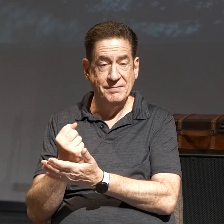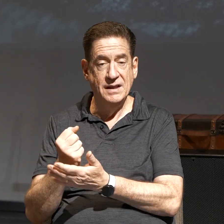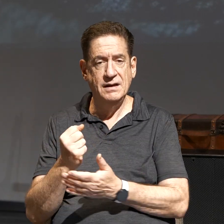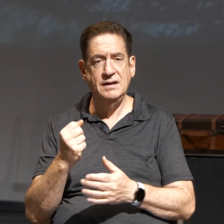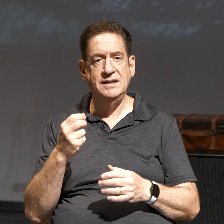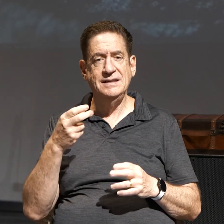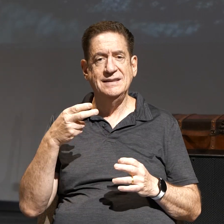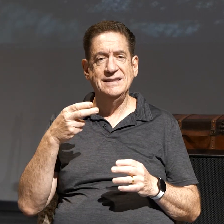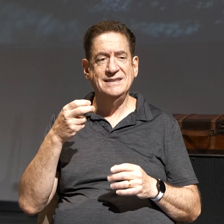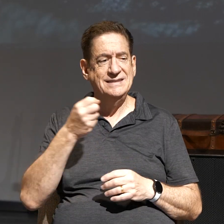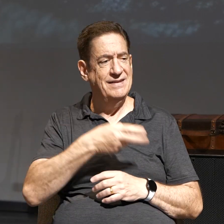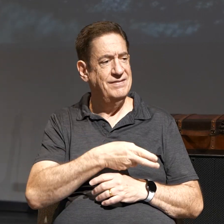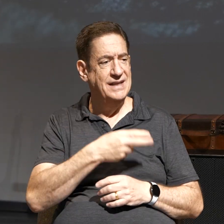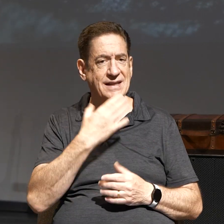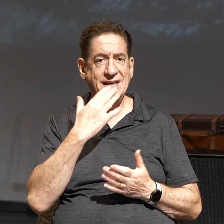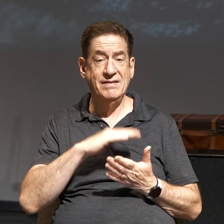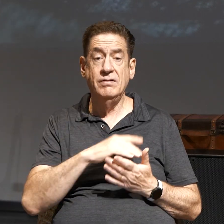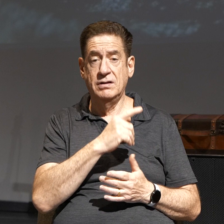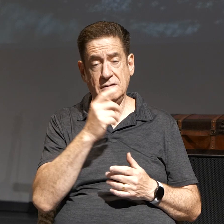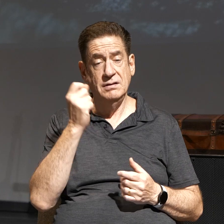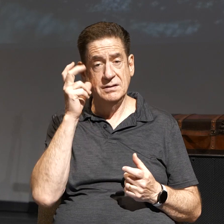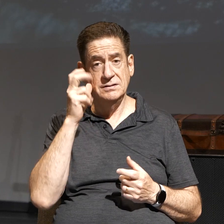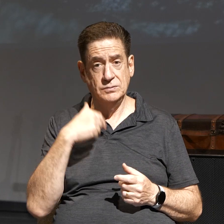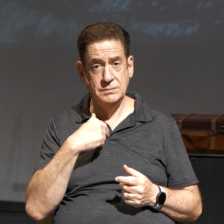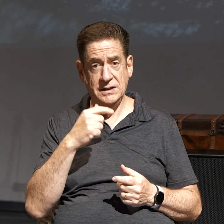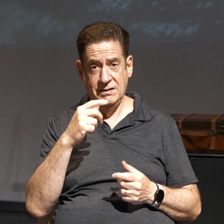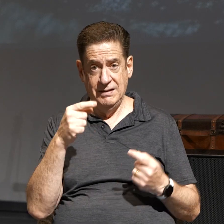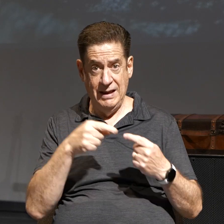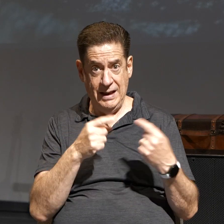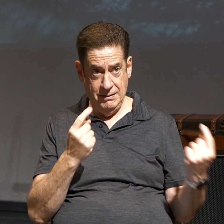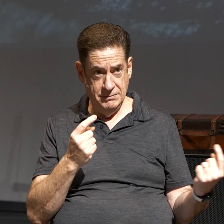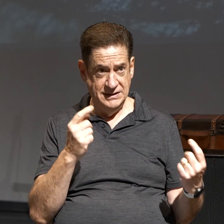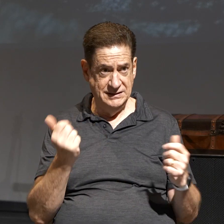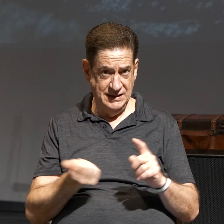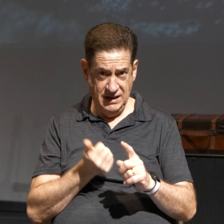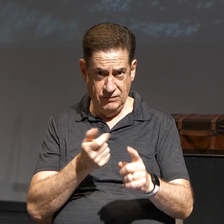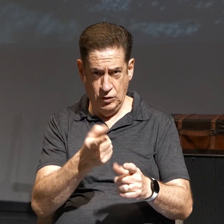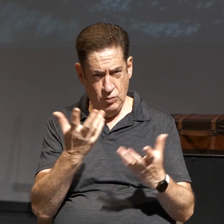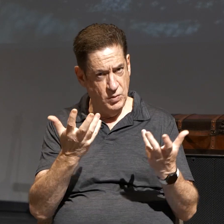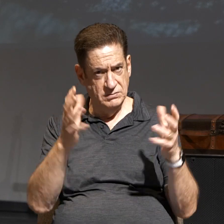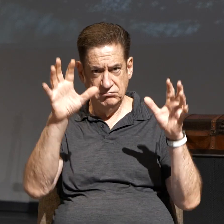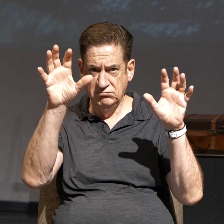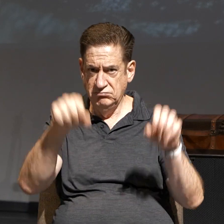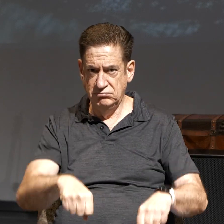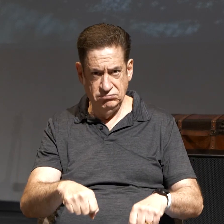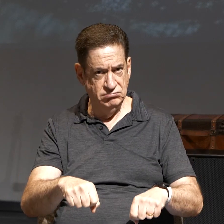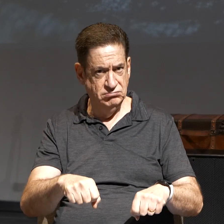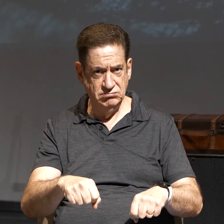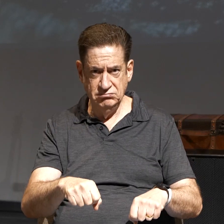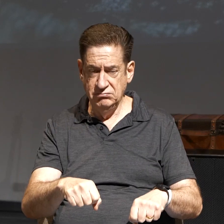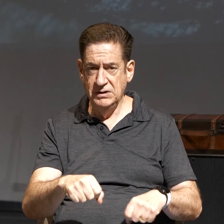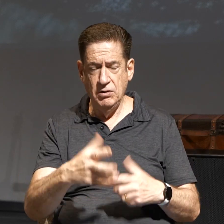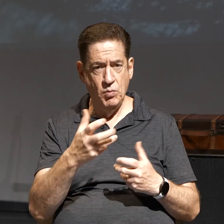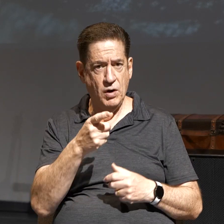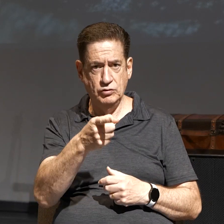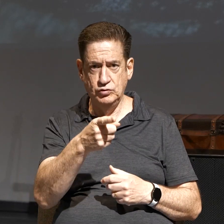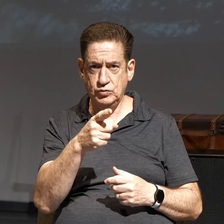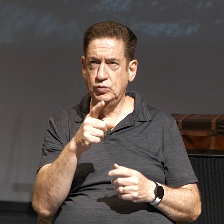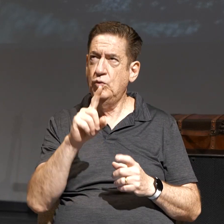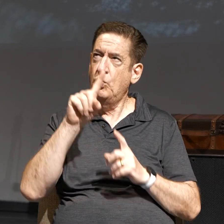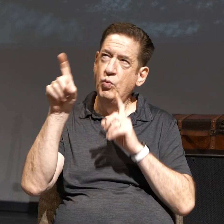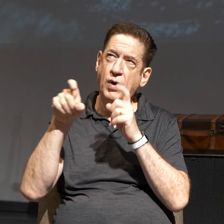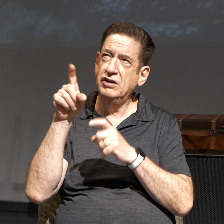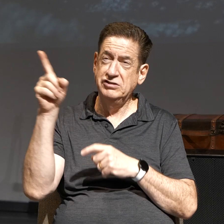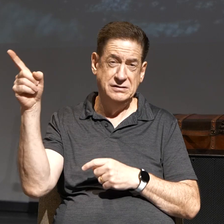Listen to me. The enemy is after you, and he wants to take you down by getting you to question God's